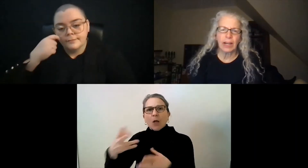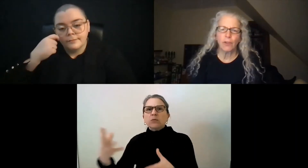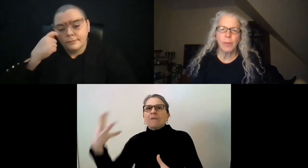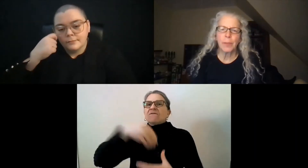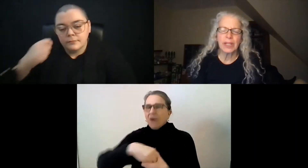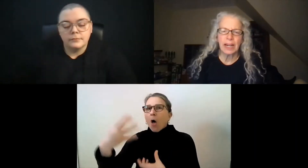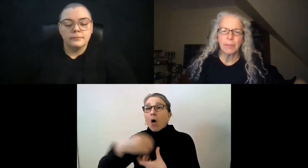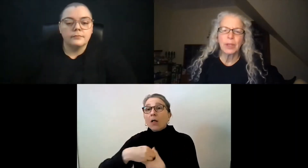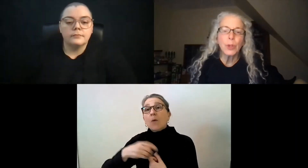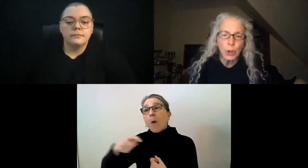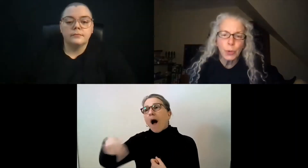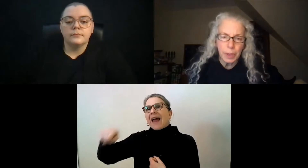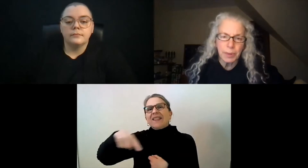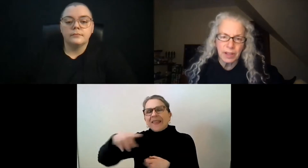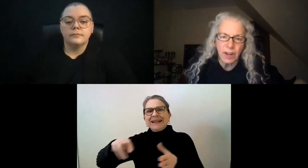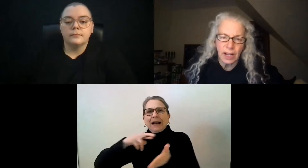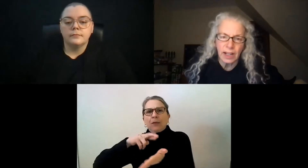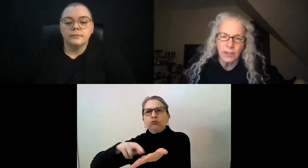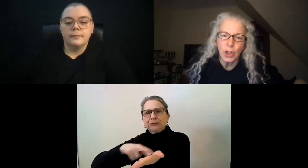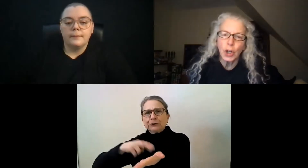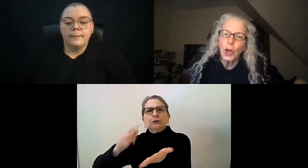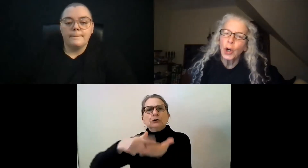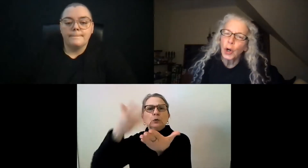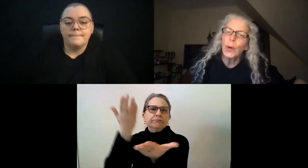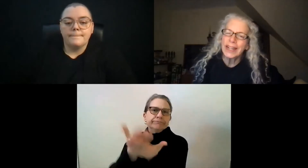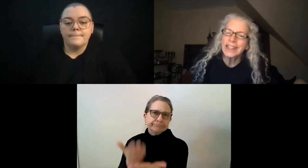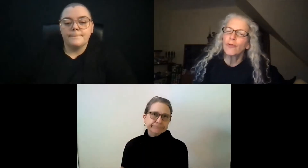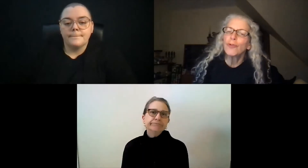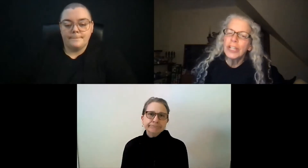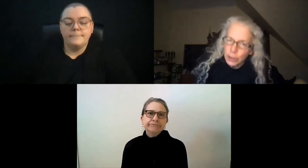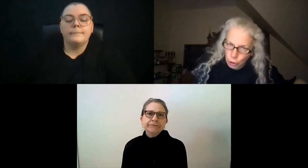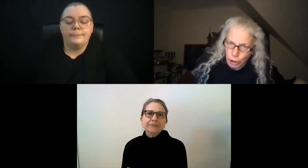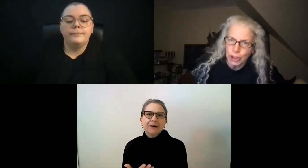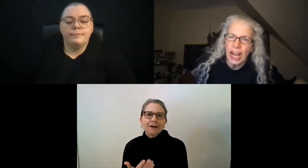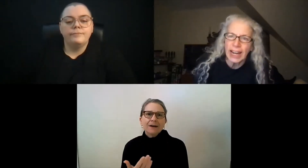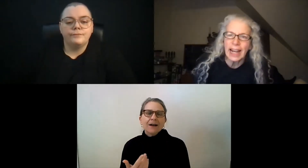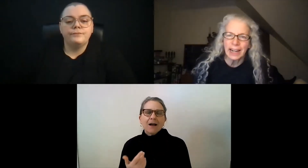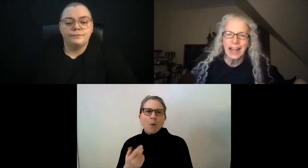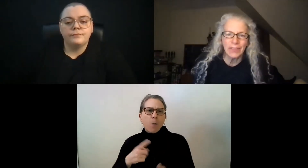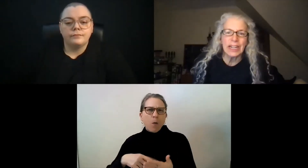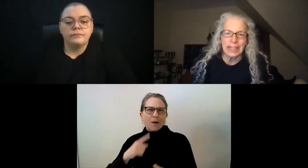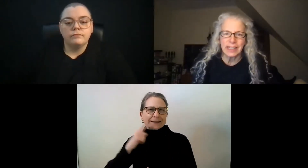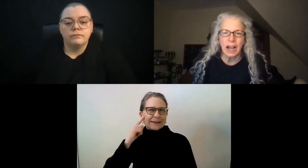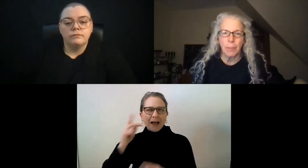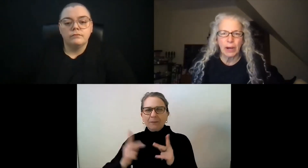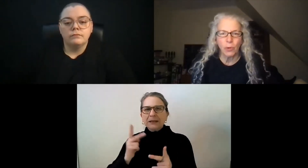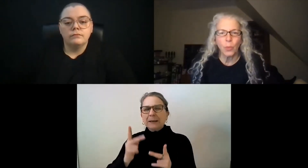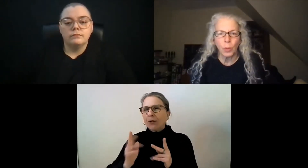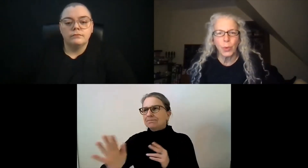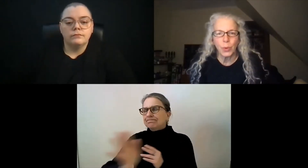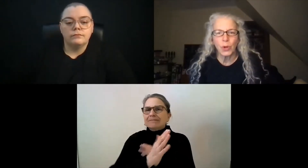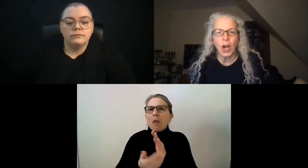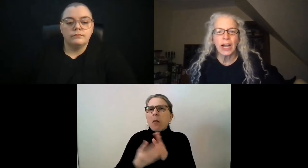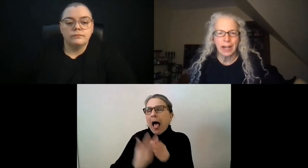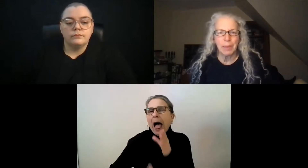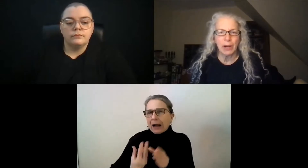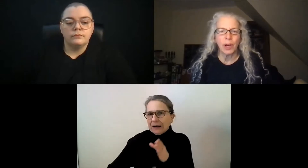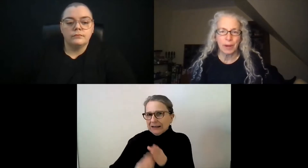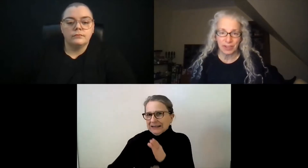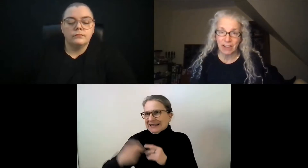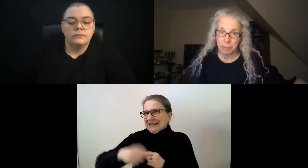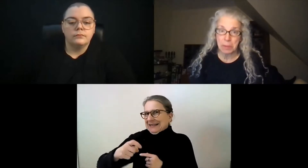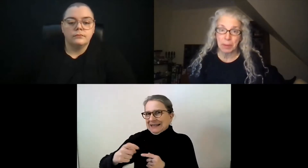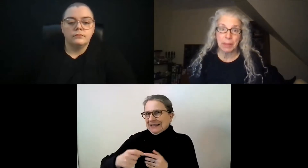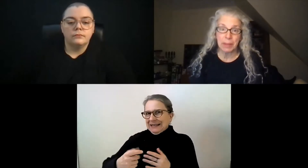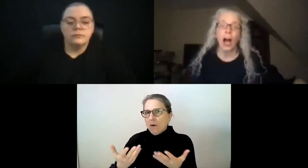I don't remember the name, but there were two people involved who had done research and had evidence about what we were talking about,